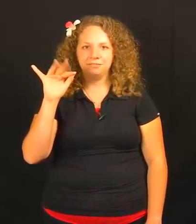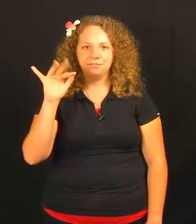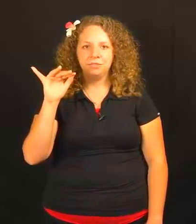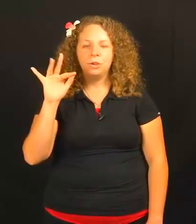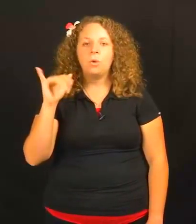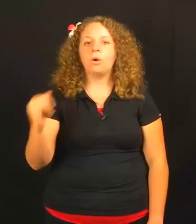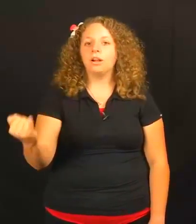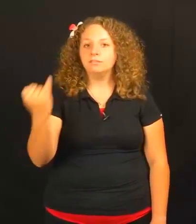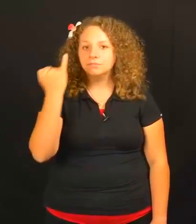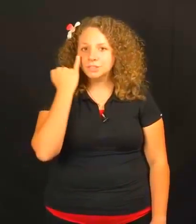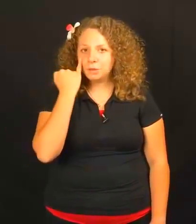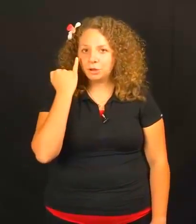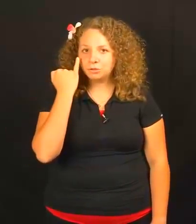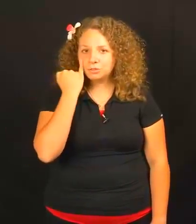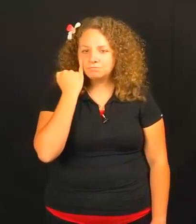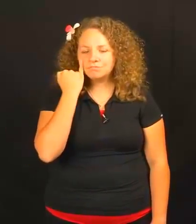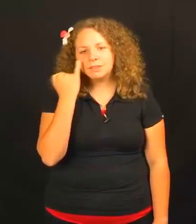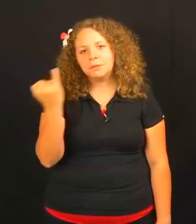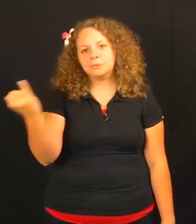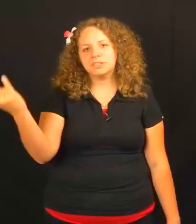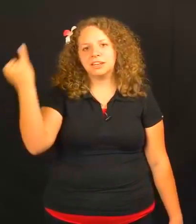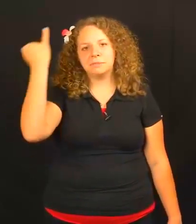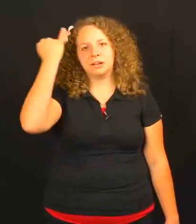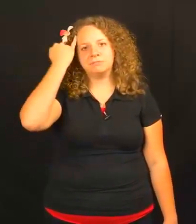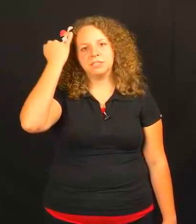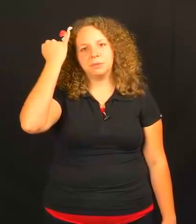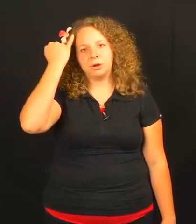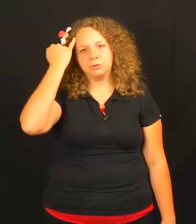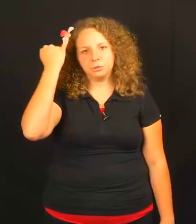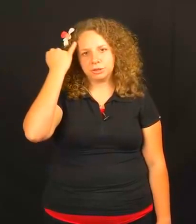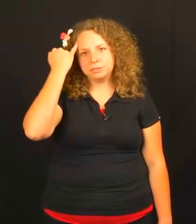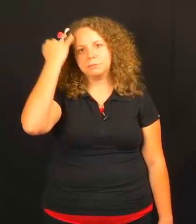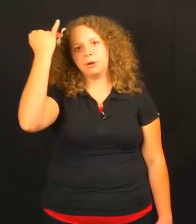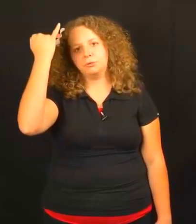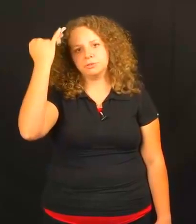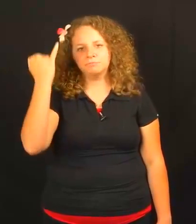SUPPOSE .